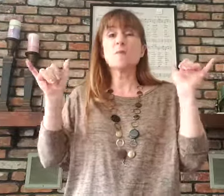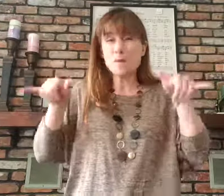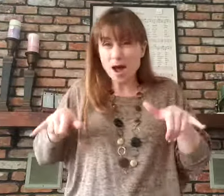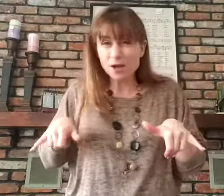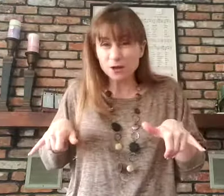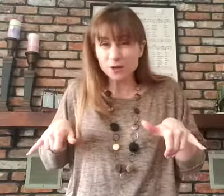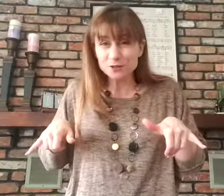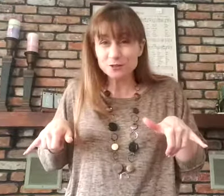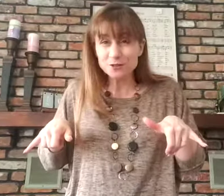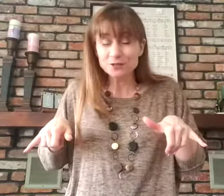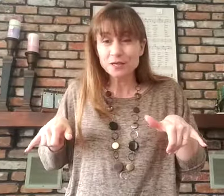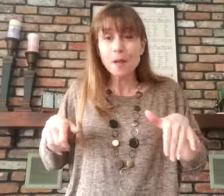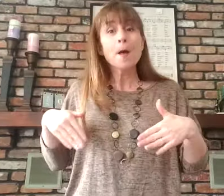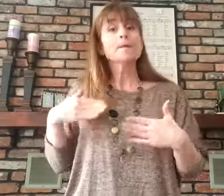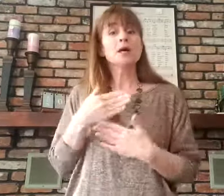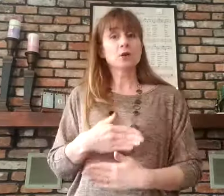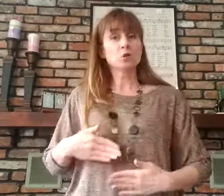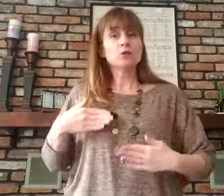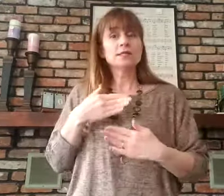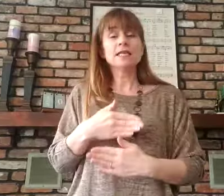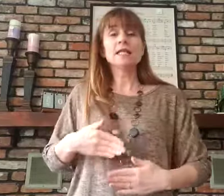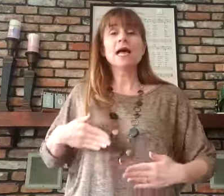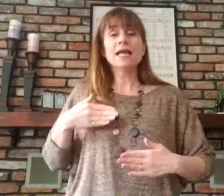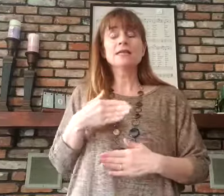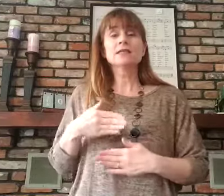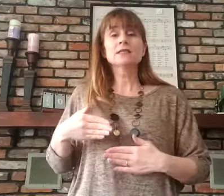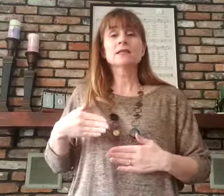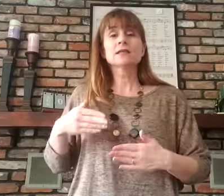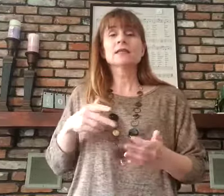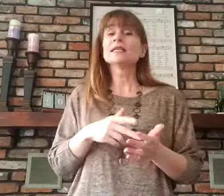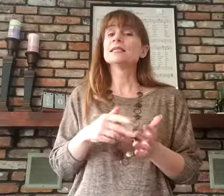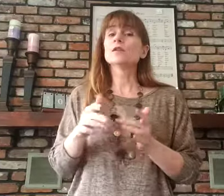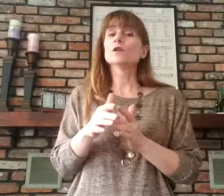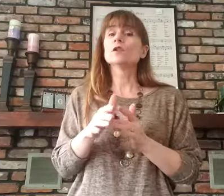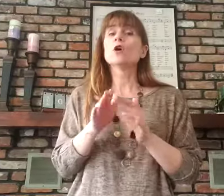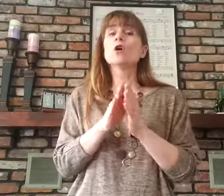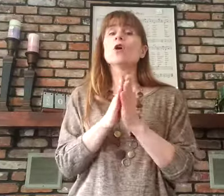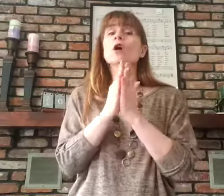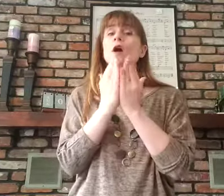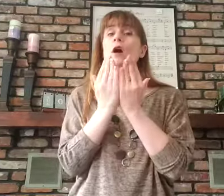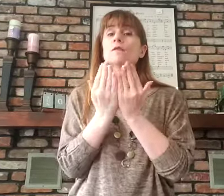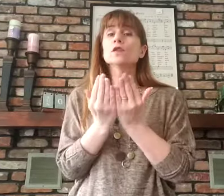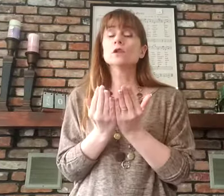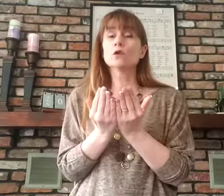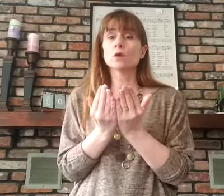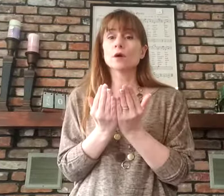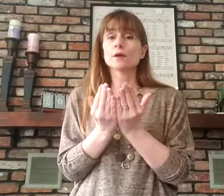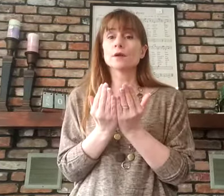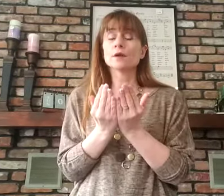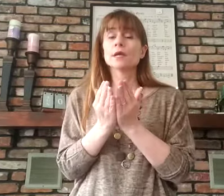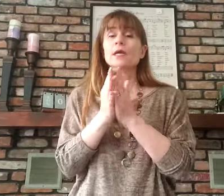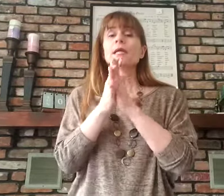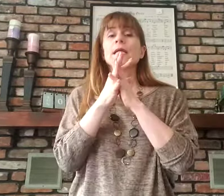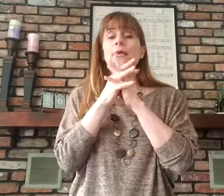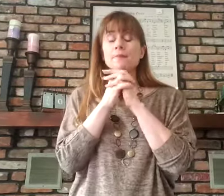mockers. But whose delight is in the law of the Lord. He